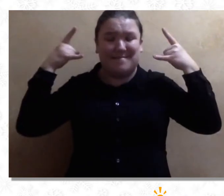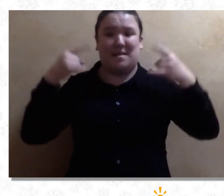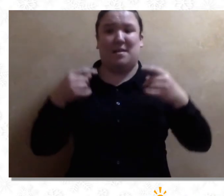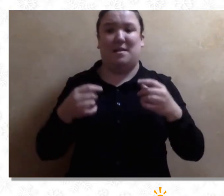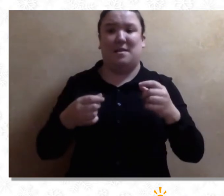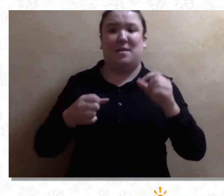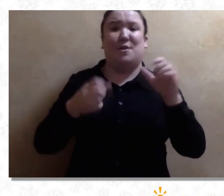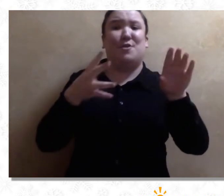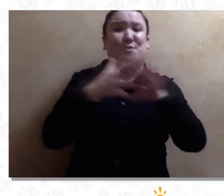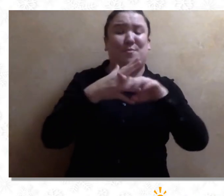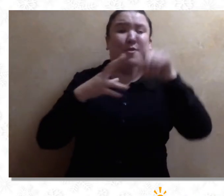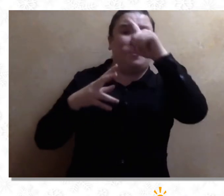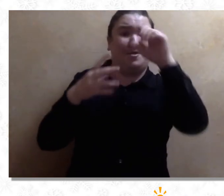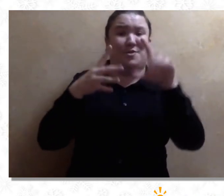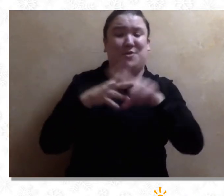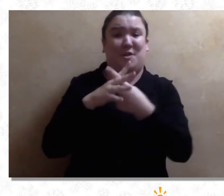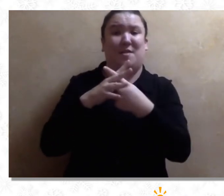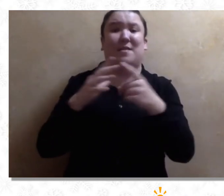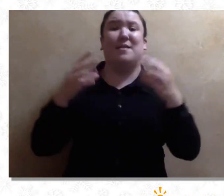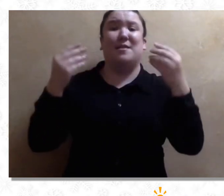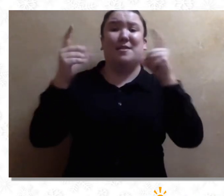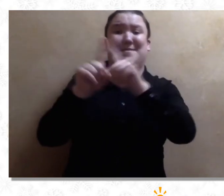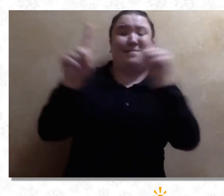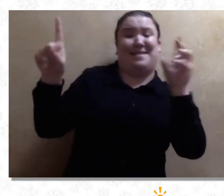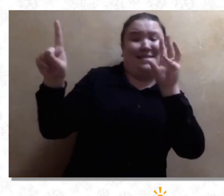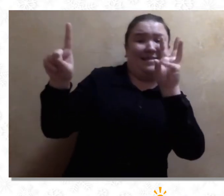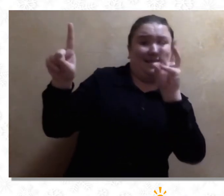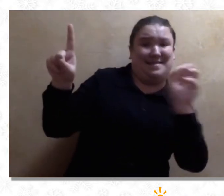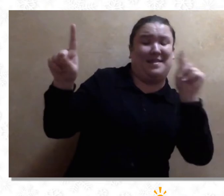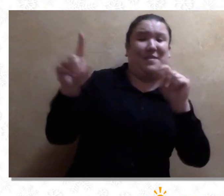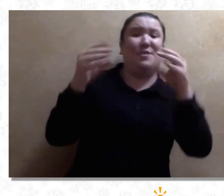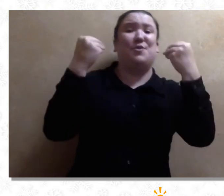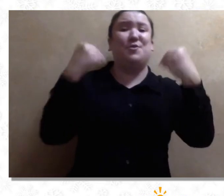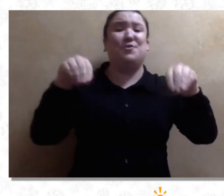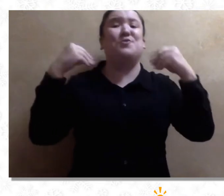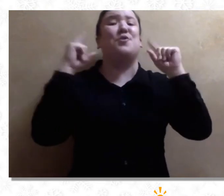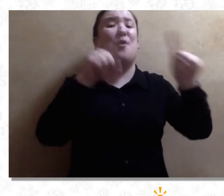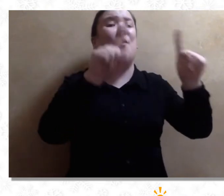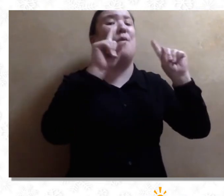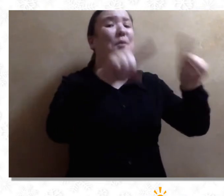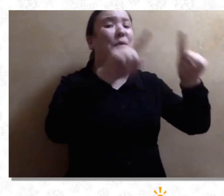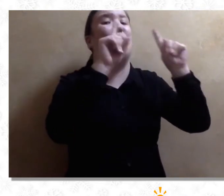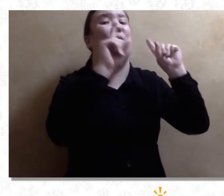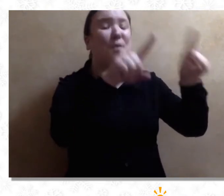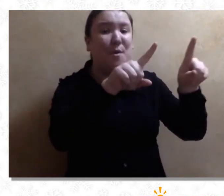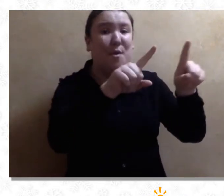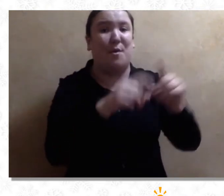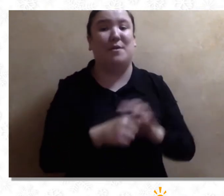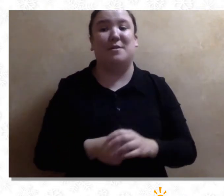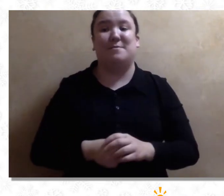and goggles, school's out for summer, keep social distance, run to the store.